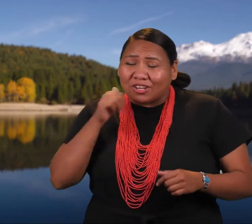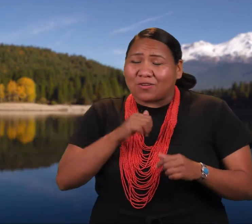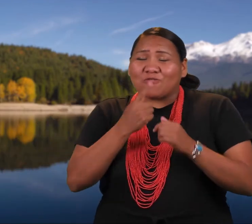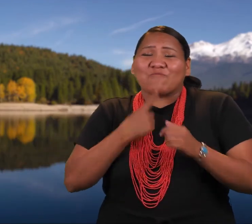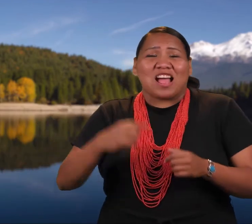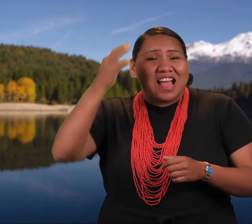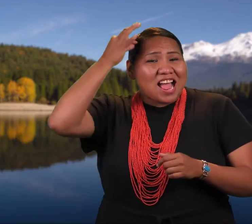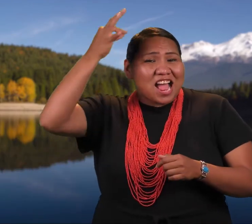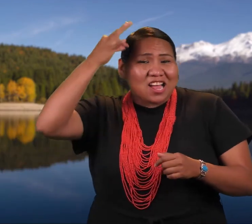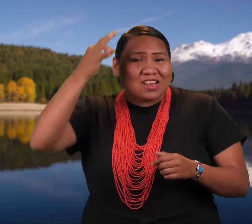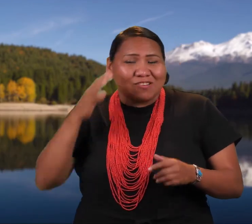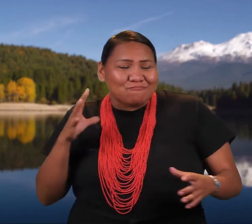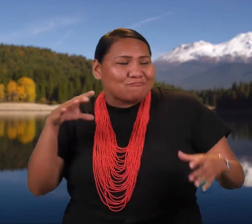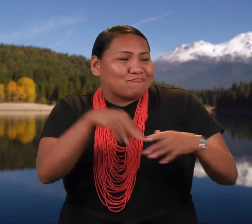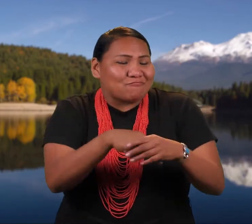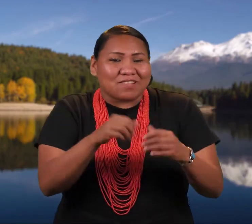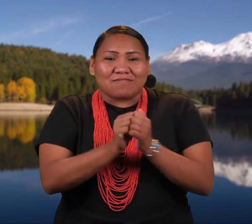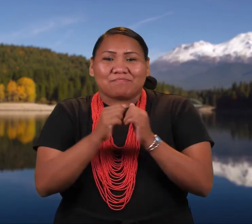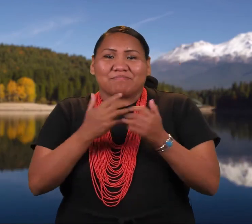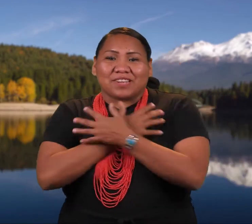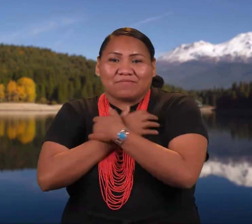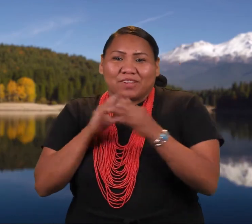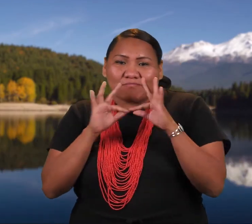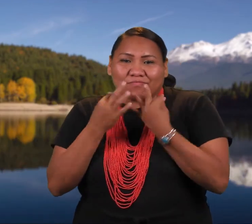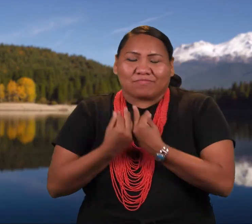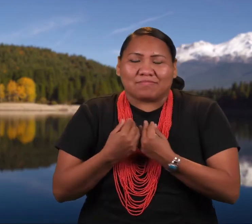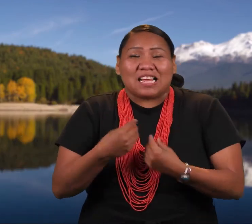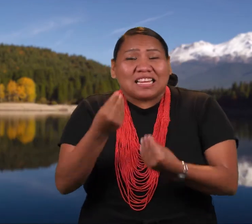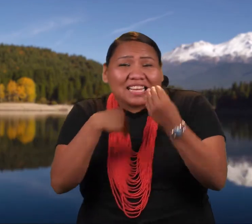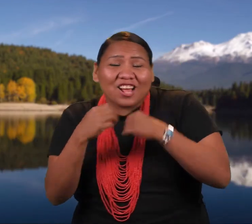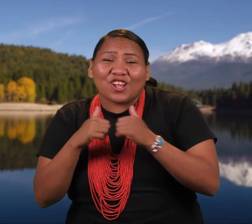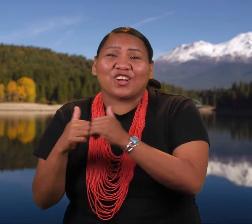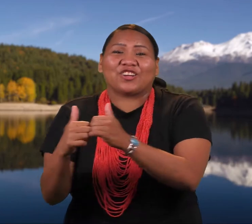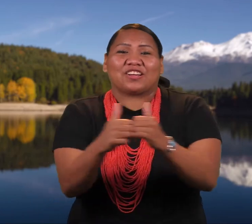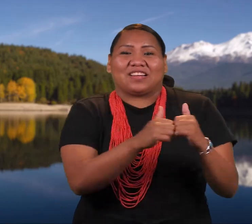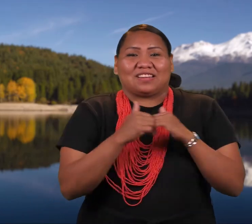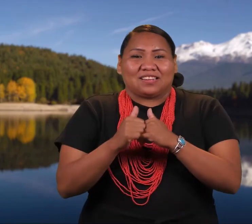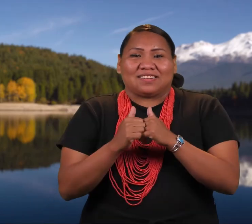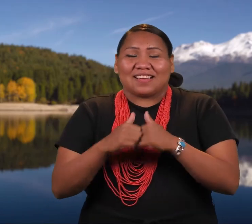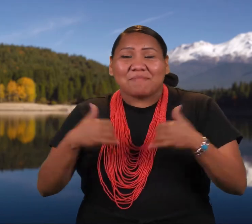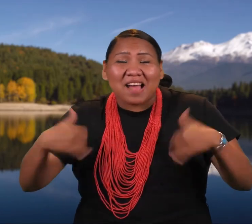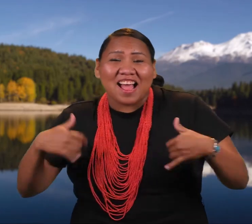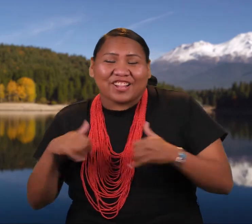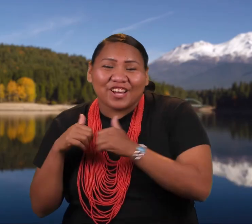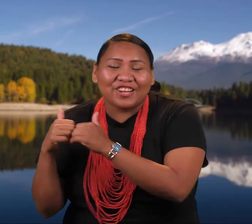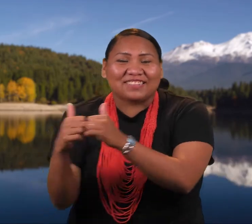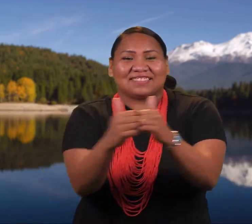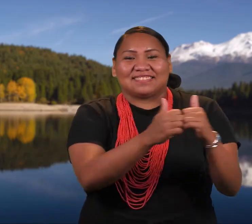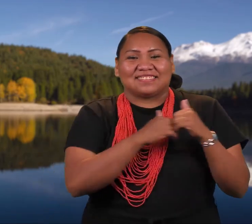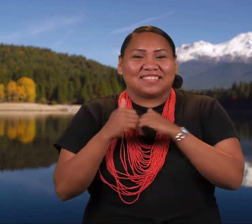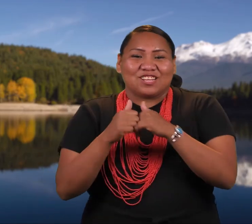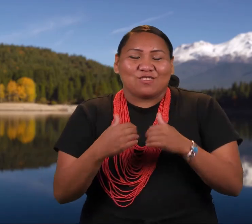The little red-haired girl and the cubs ate together, played together, and grew up together.